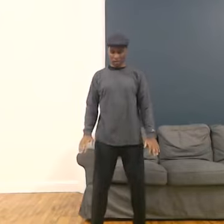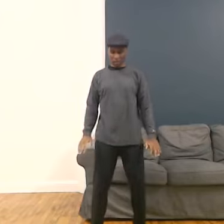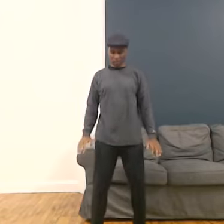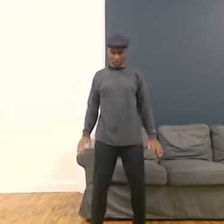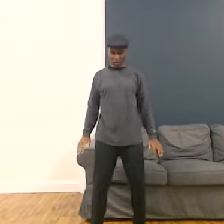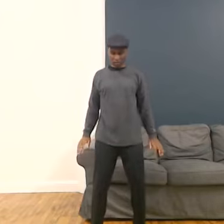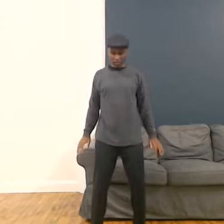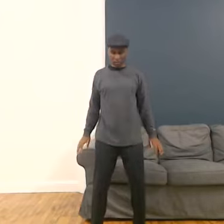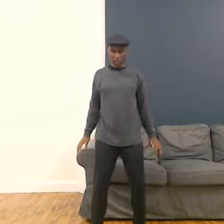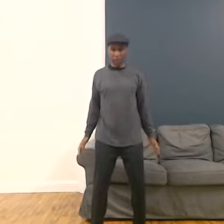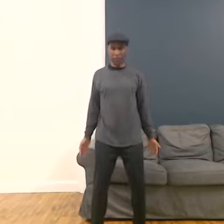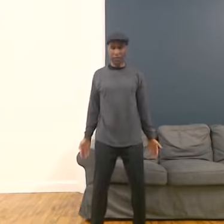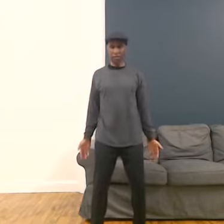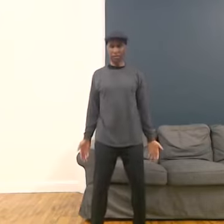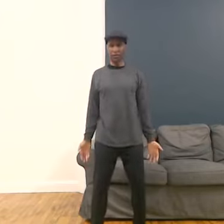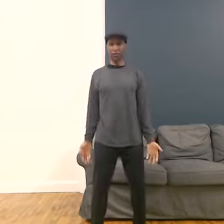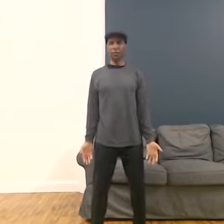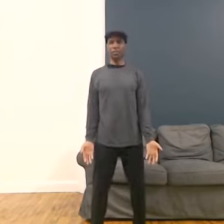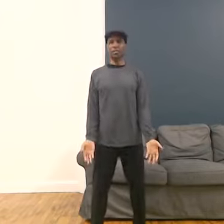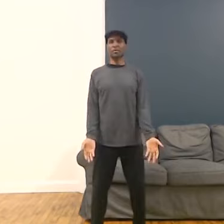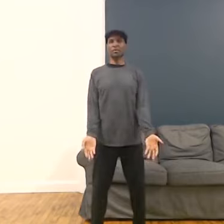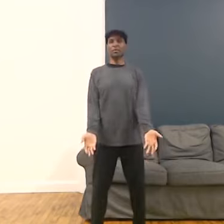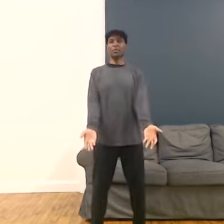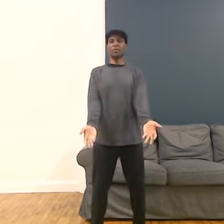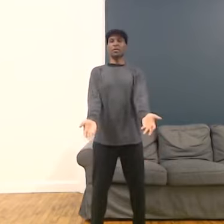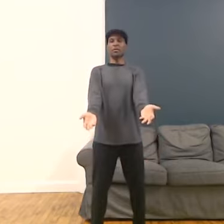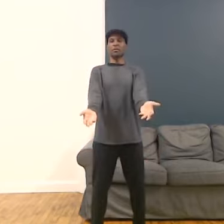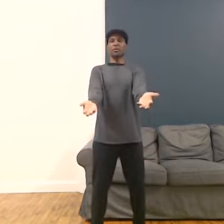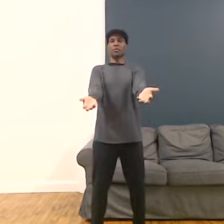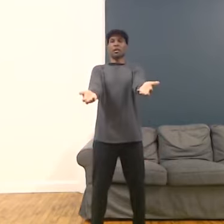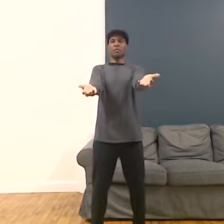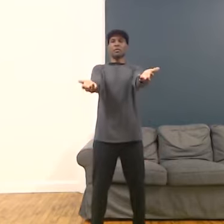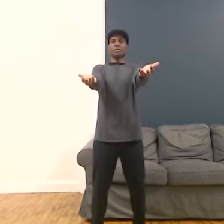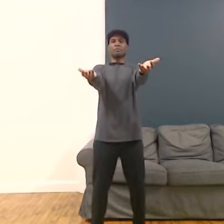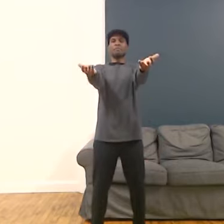There are lots of variations for this, I'll go for a couple of them.